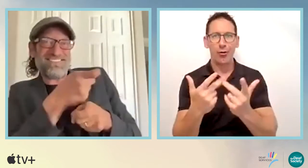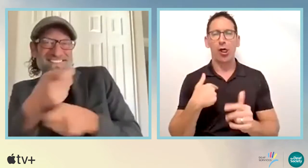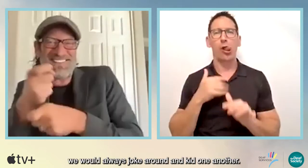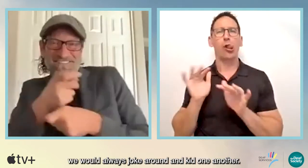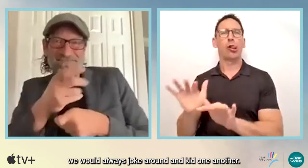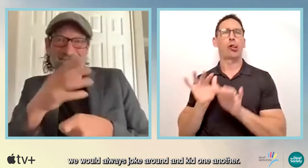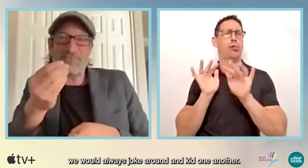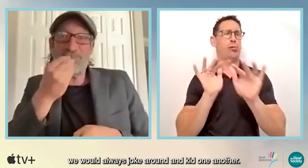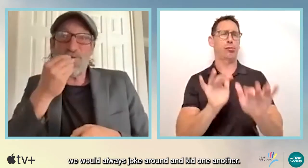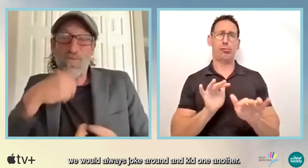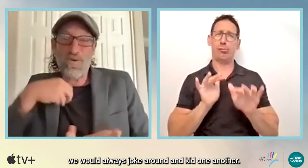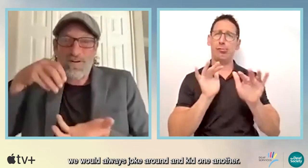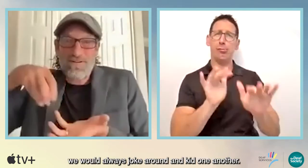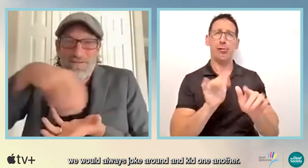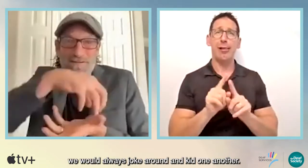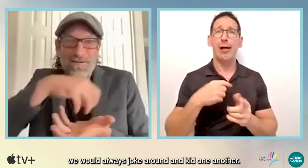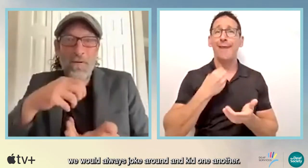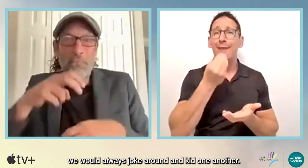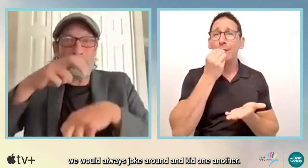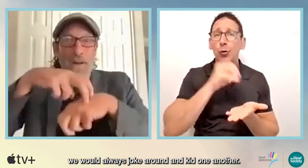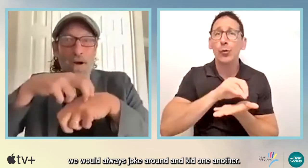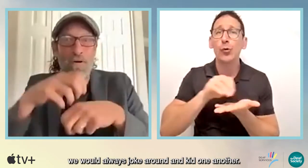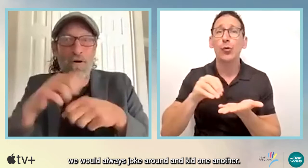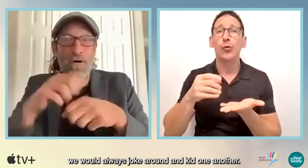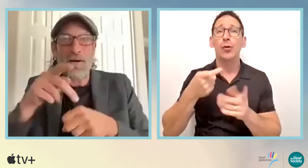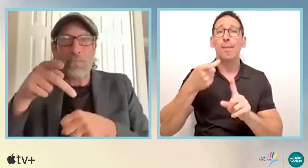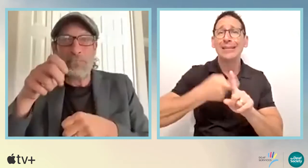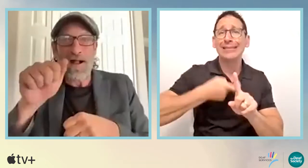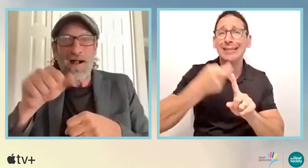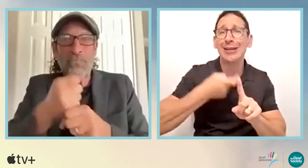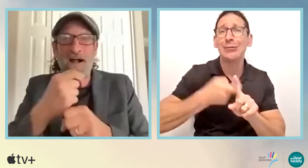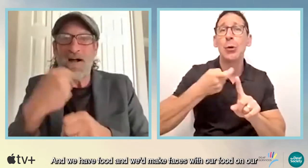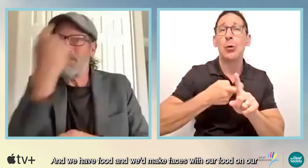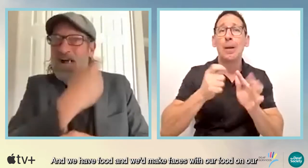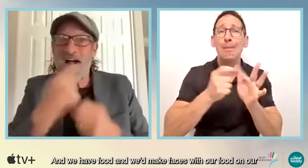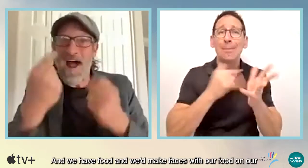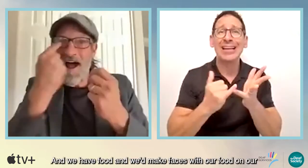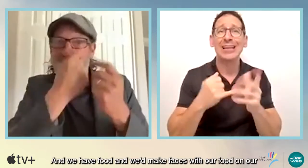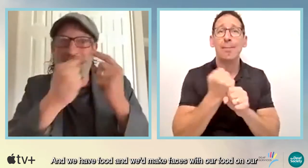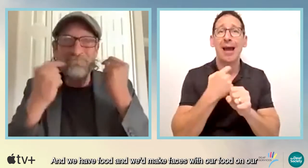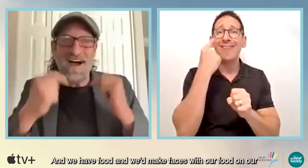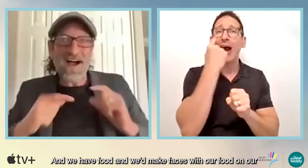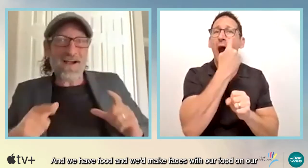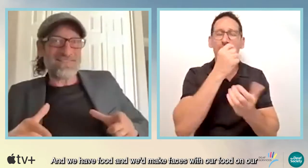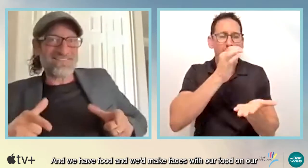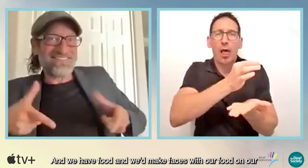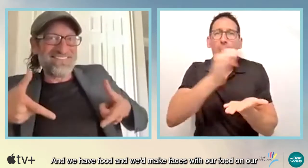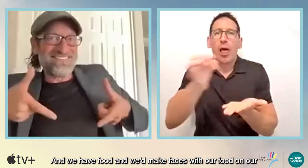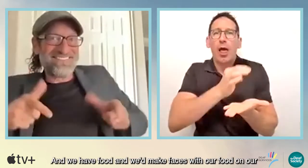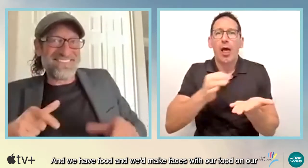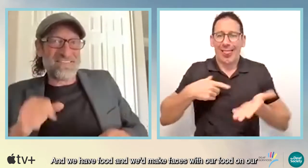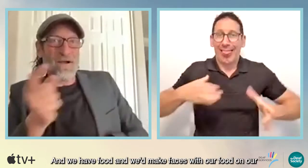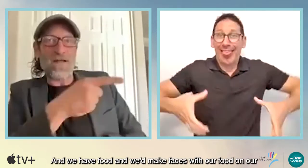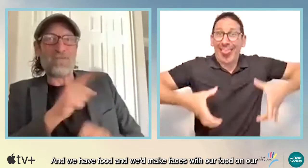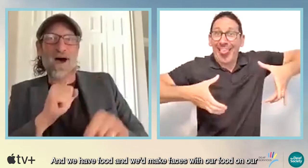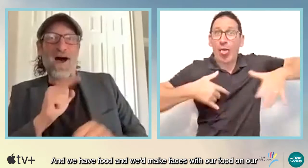we would always joke around and kid one another and we'd have food and we'd make faces with our